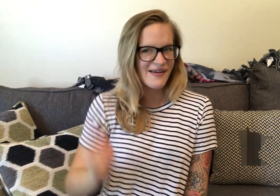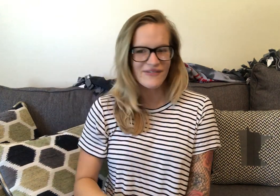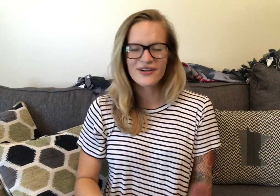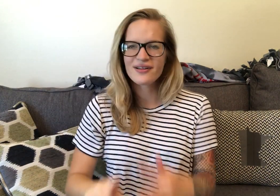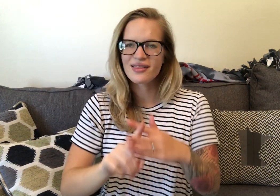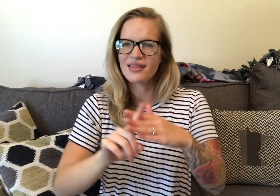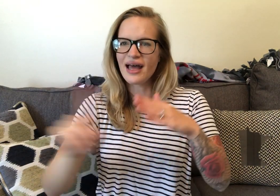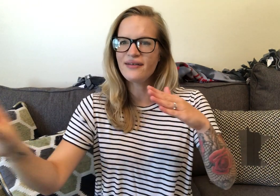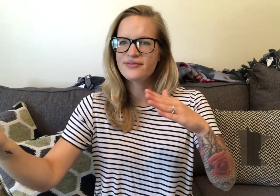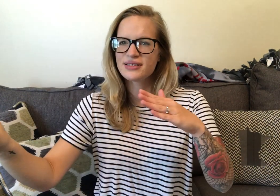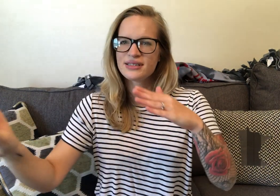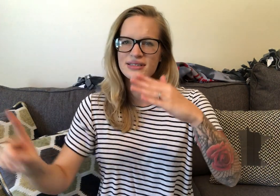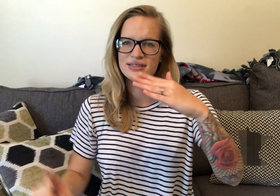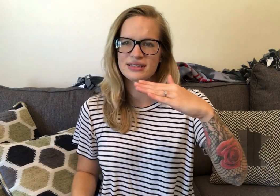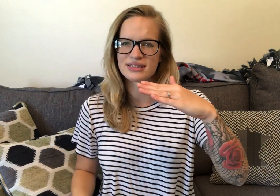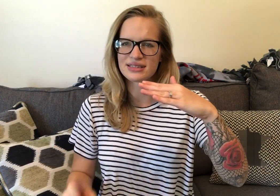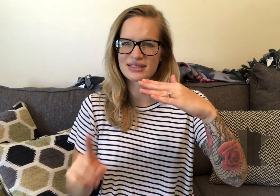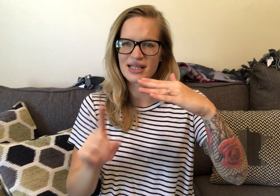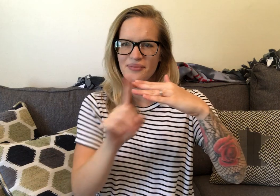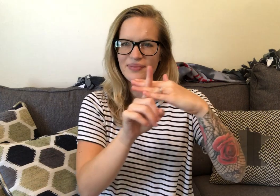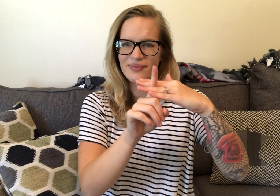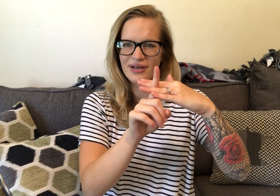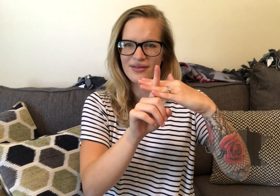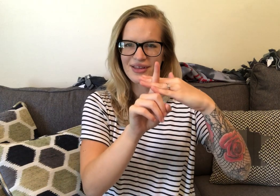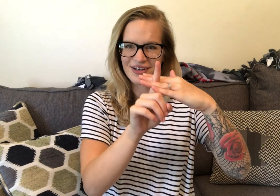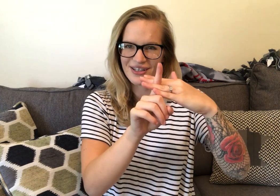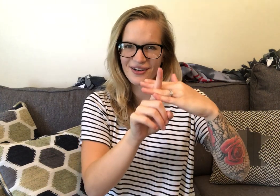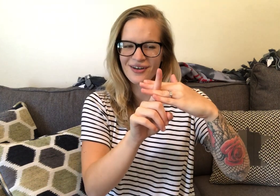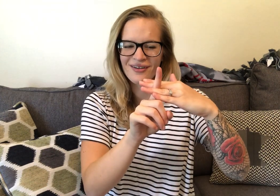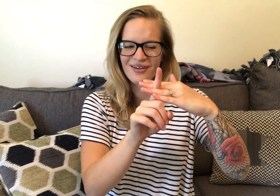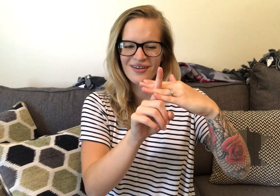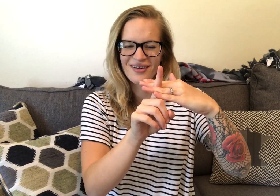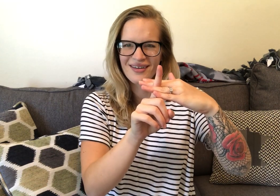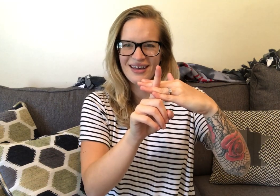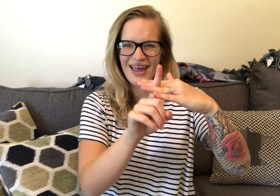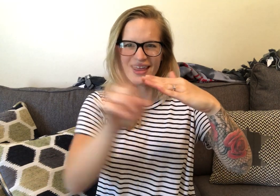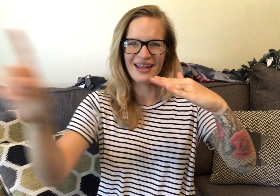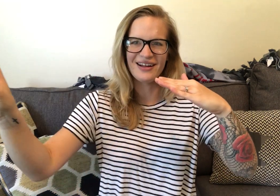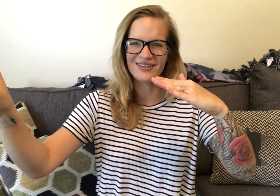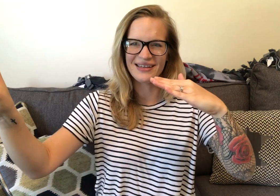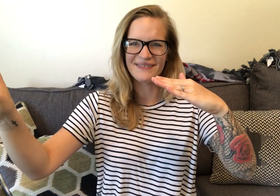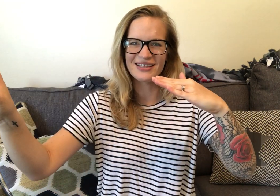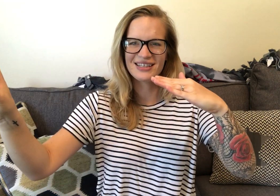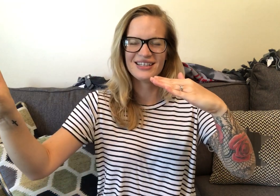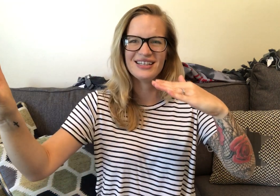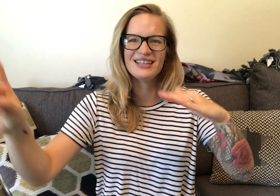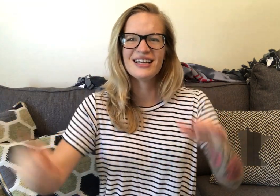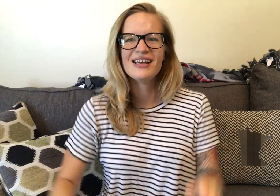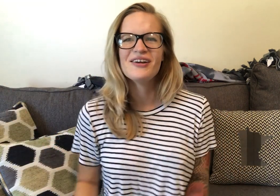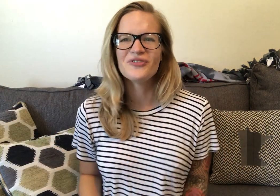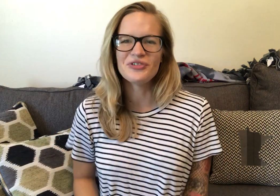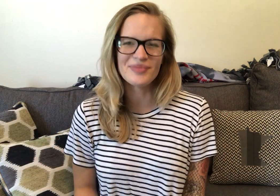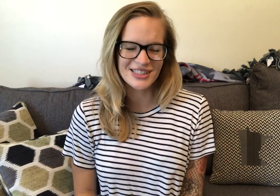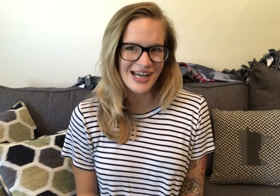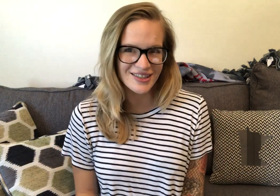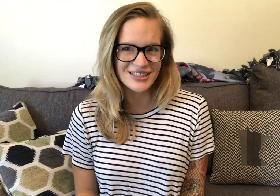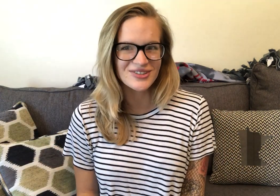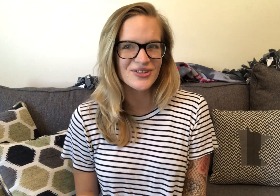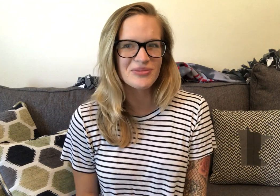Never left. This is them. They're here. And they're leaving. We've been down this road